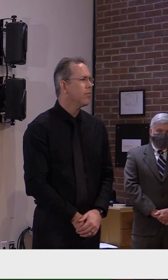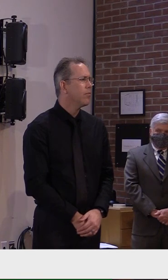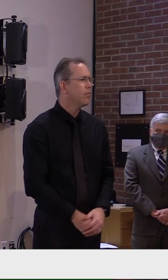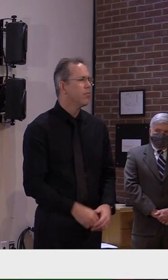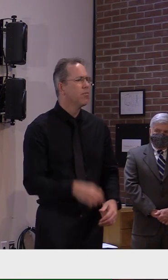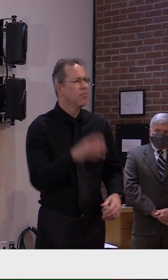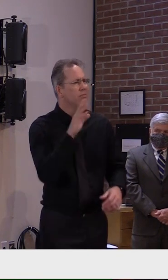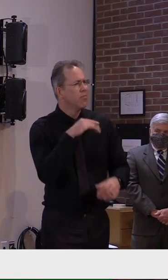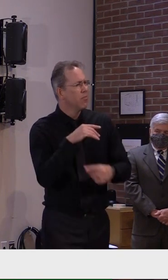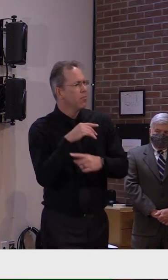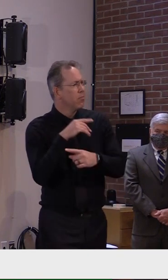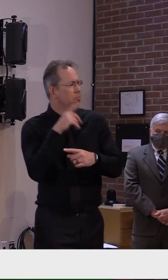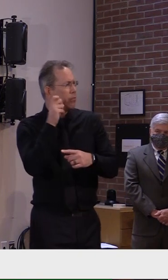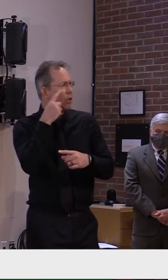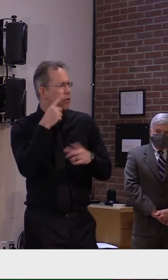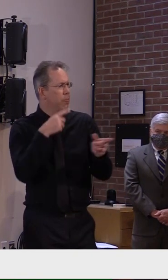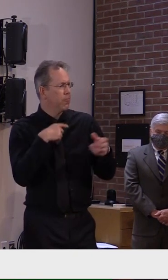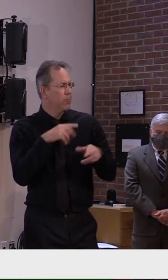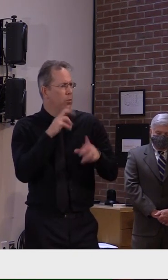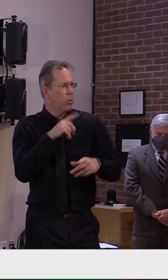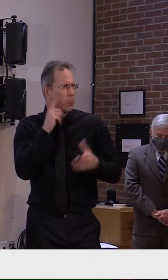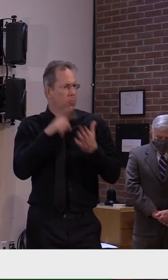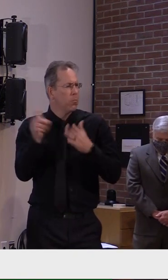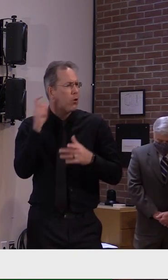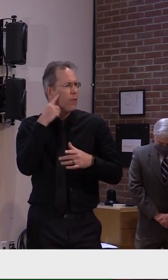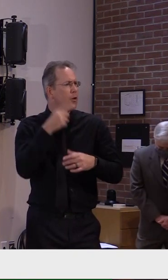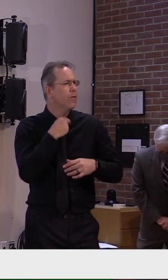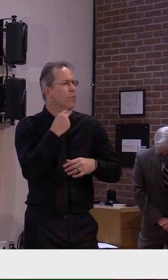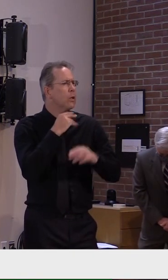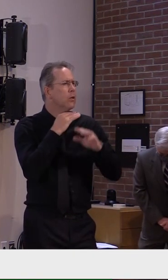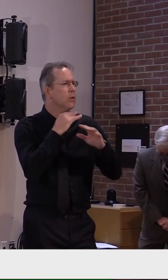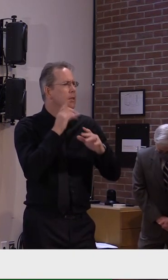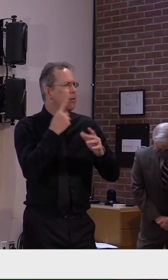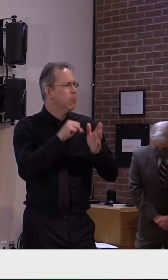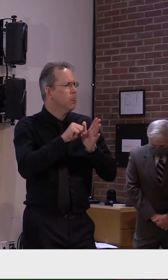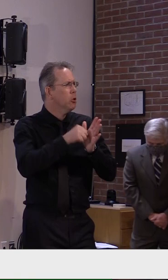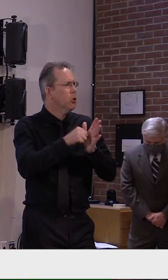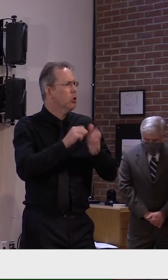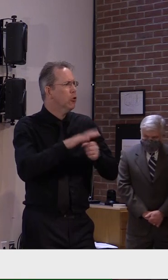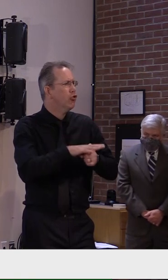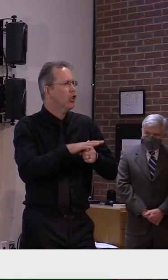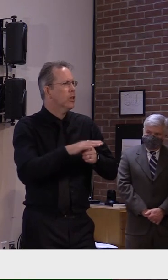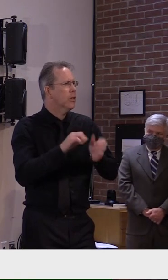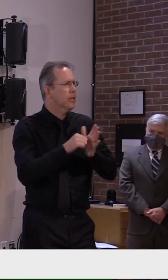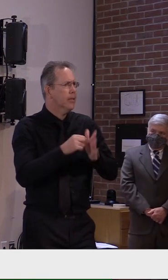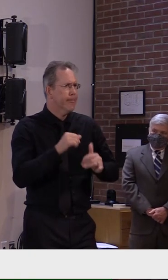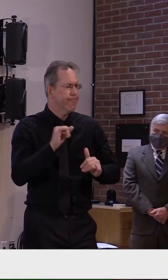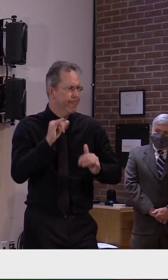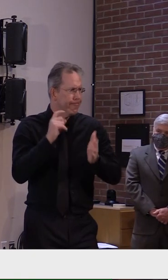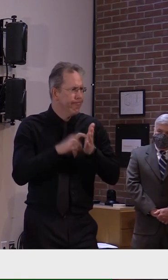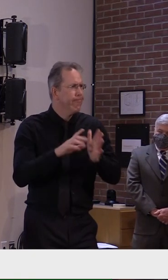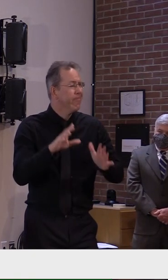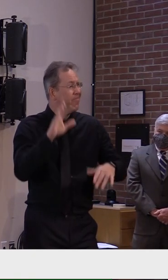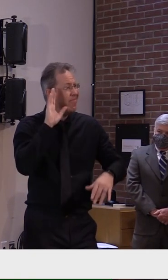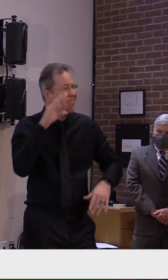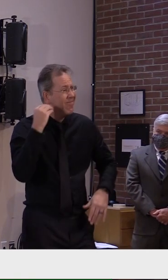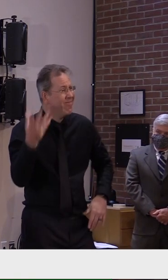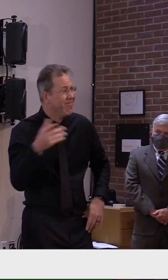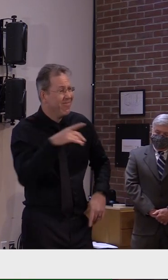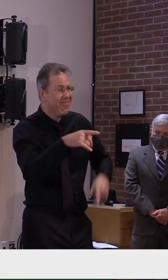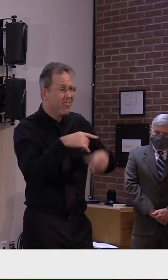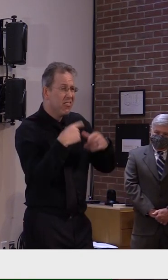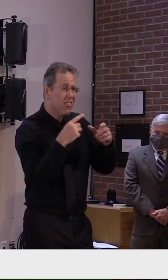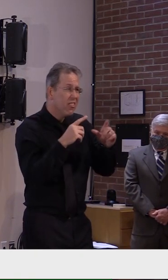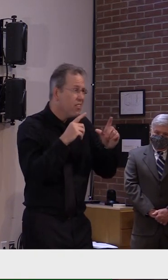ensure to do what you can to keep this virus from continuing and spreading? Yeah. You close the bars.